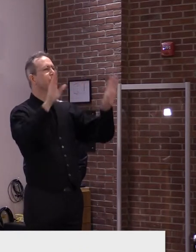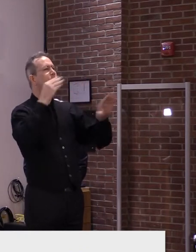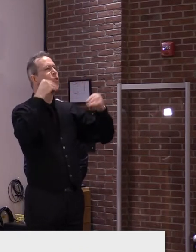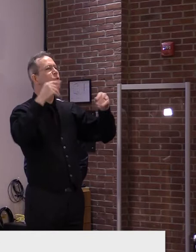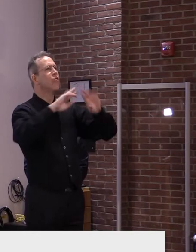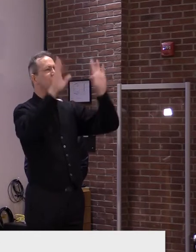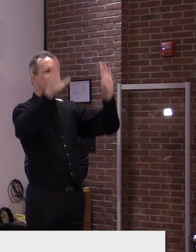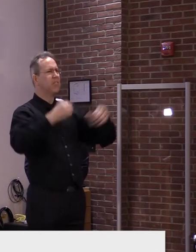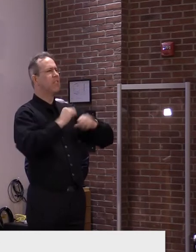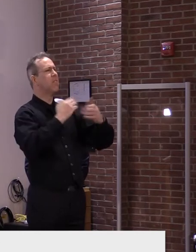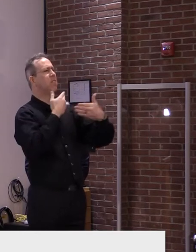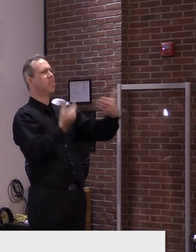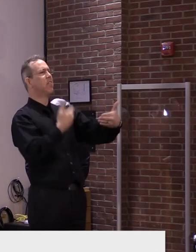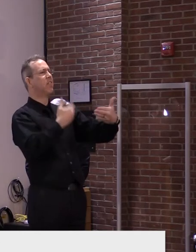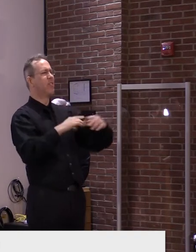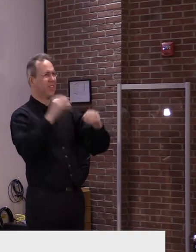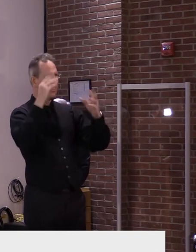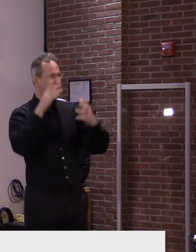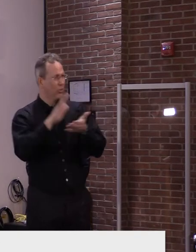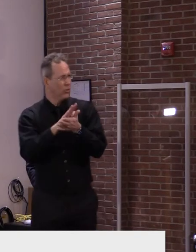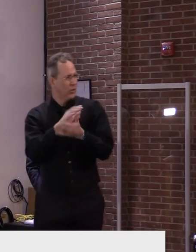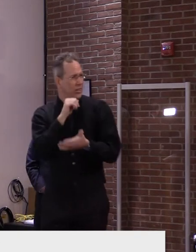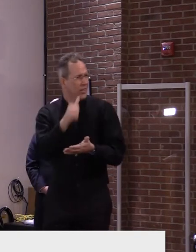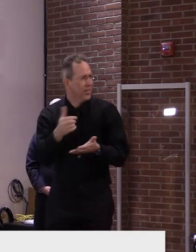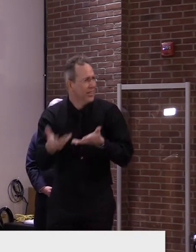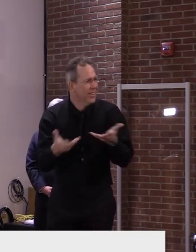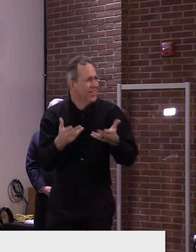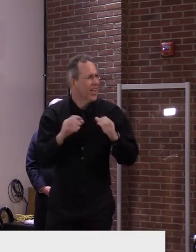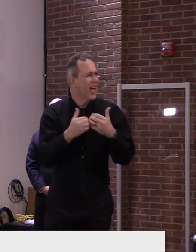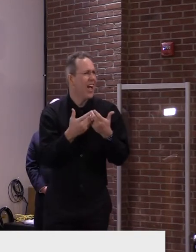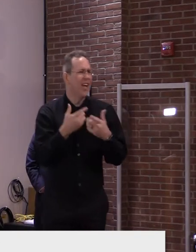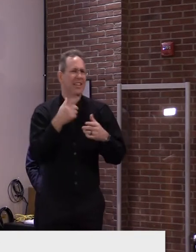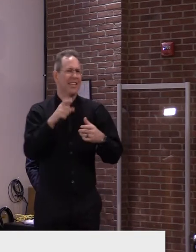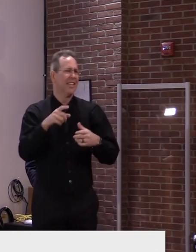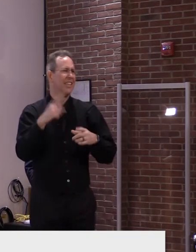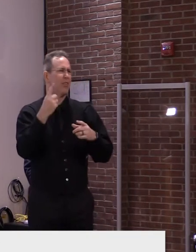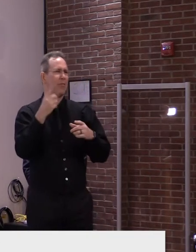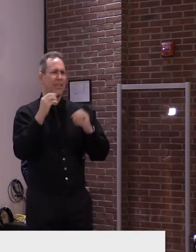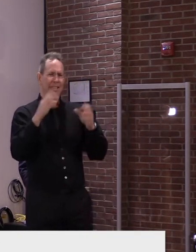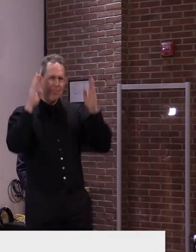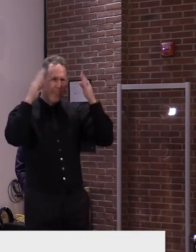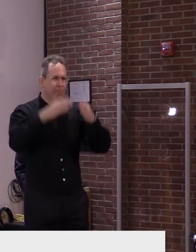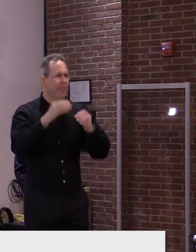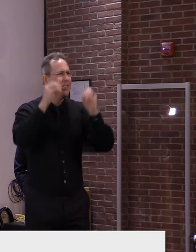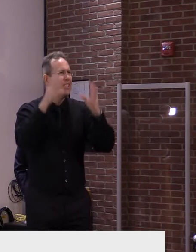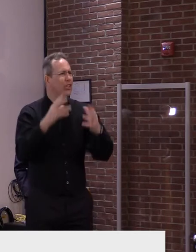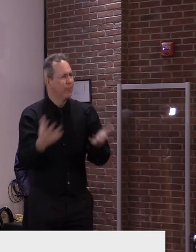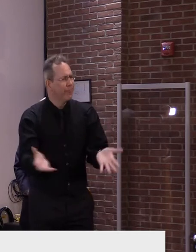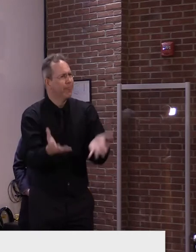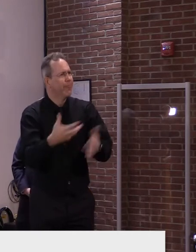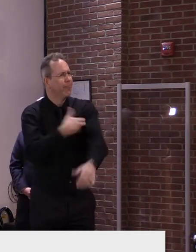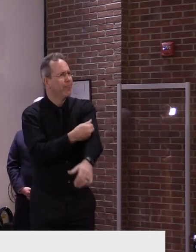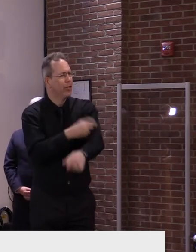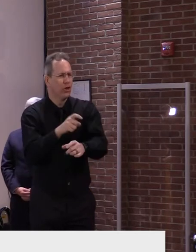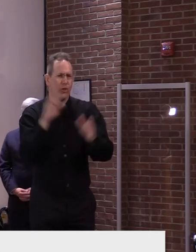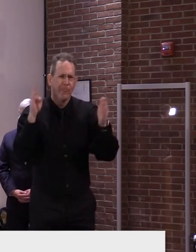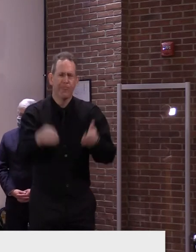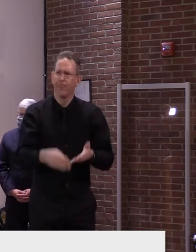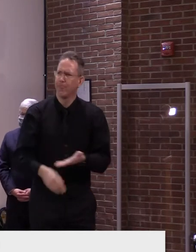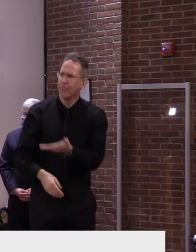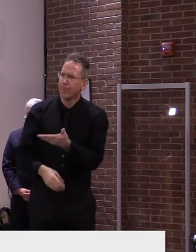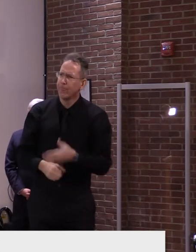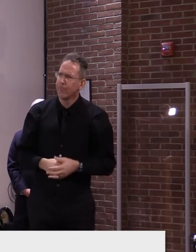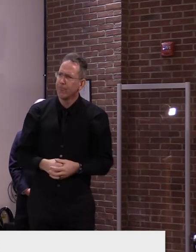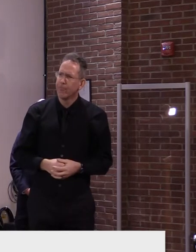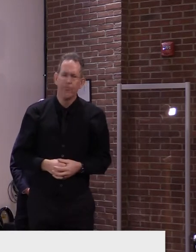can teachers, is there a date certain that you're shooting for? Yeah, I have no special insights on South Hero. I'll leave that to Secretary